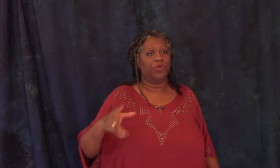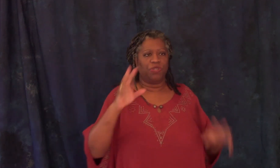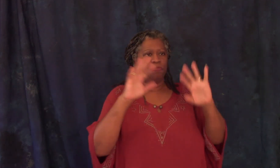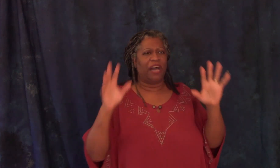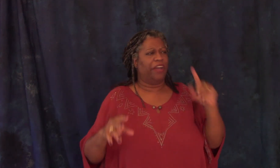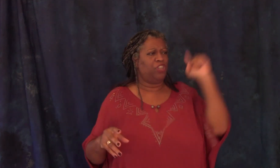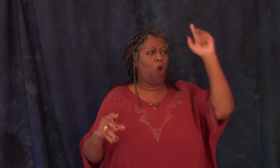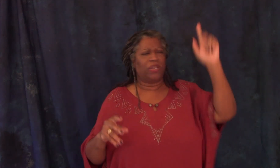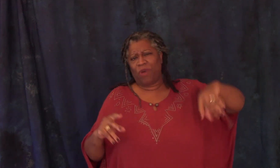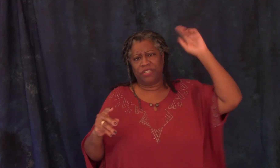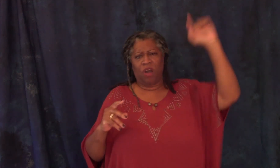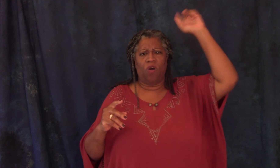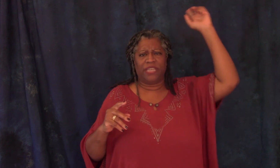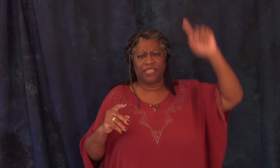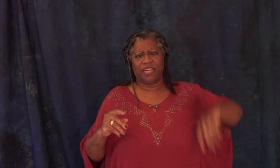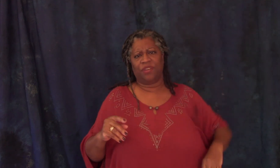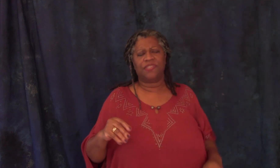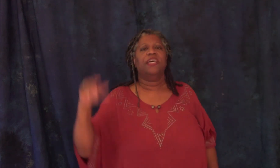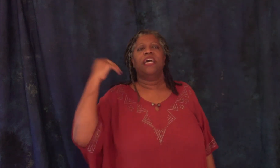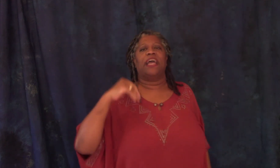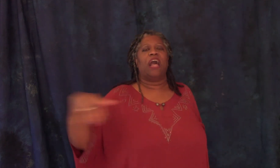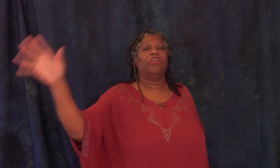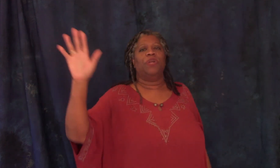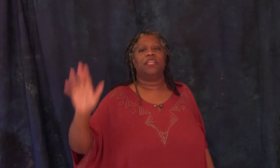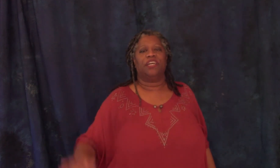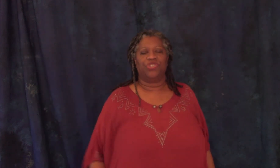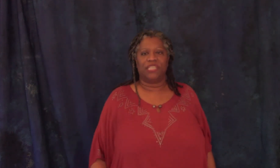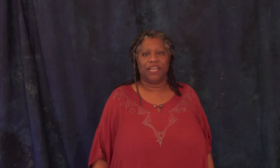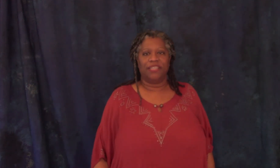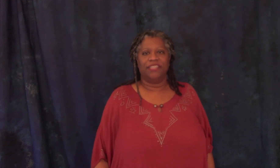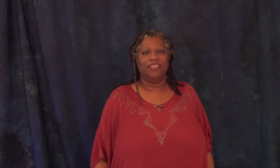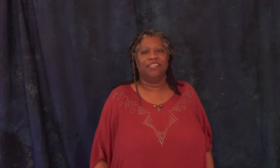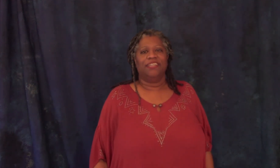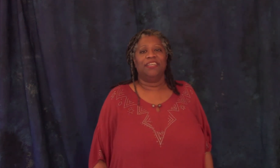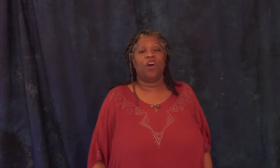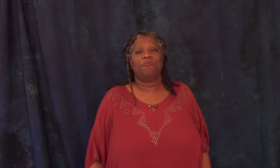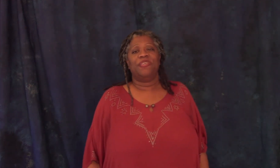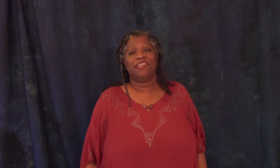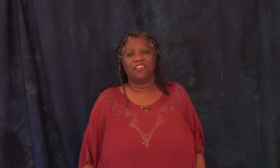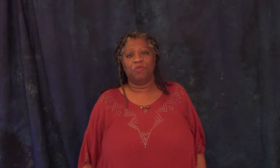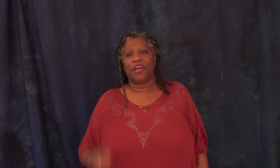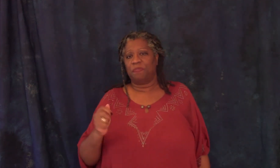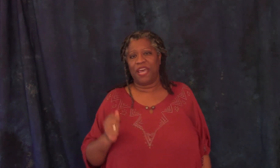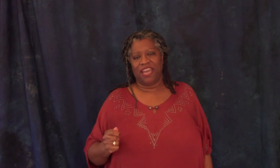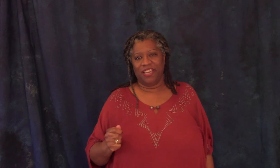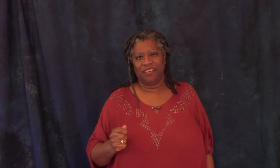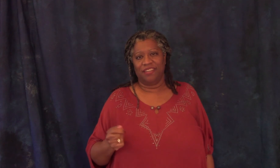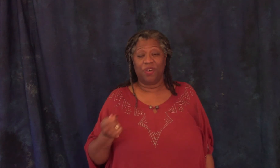were just black iron gold i want gold gates he announced and out he went into the countryside now in this kingdom you had to pay to go